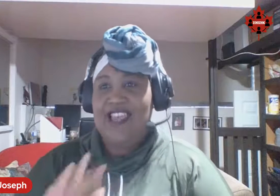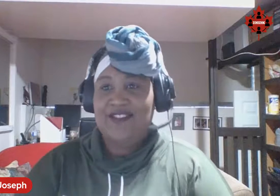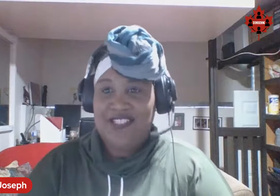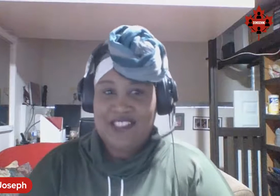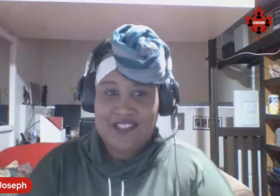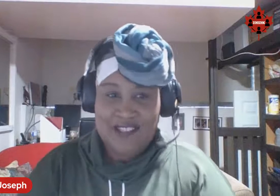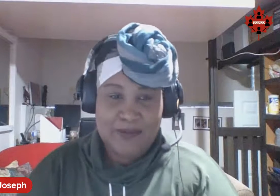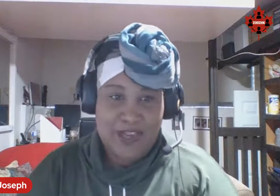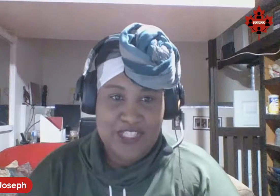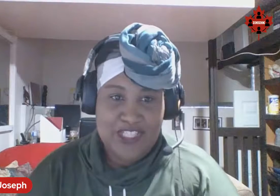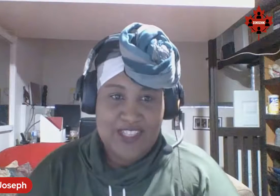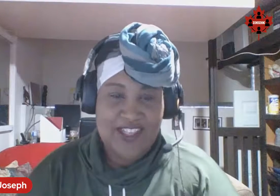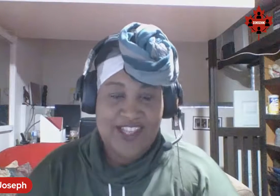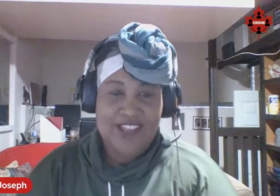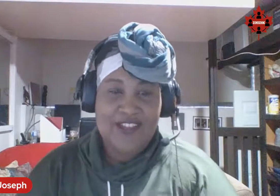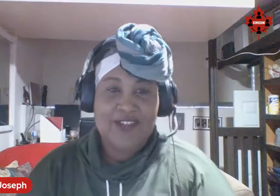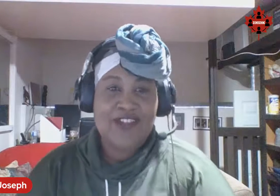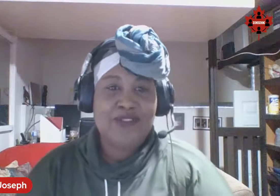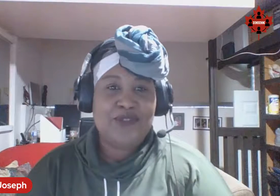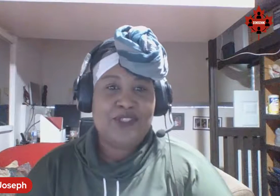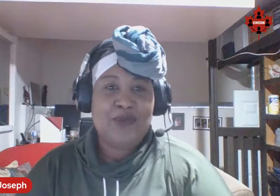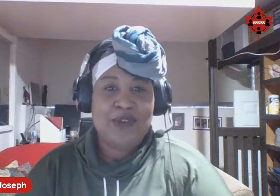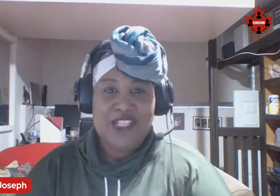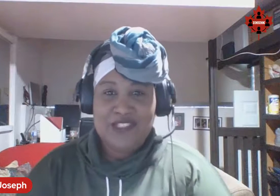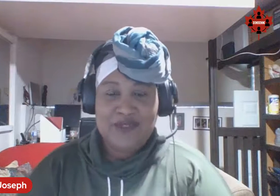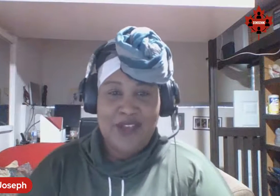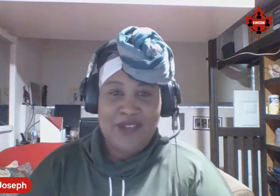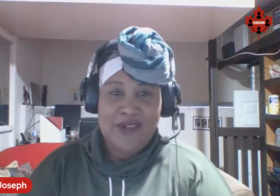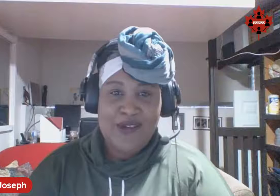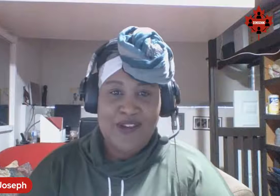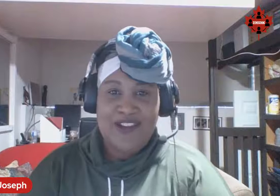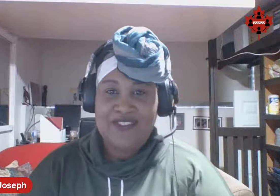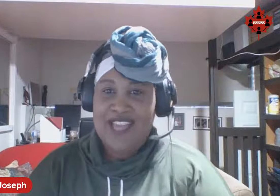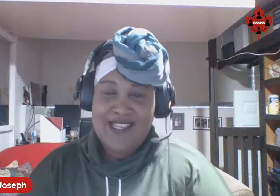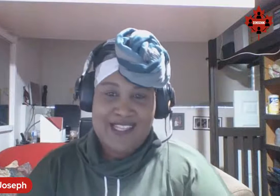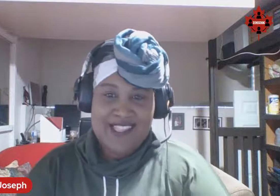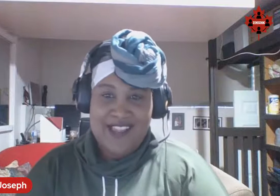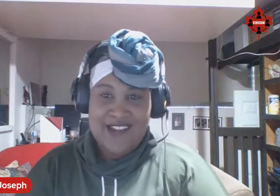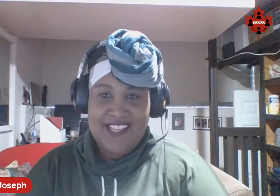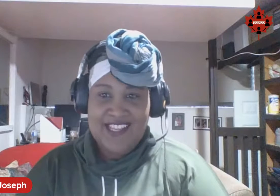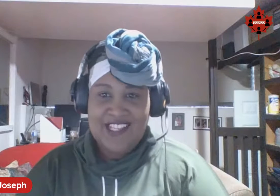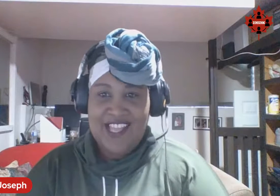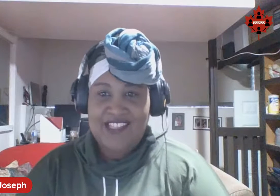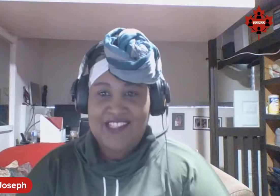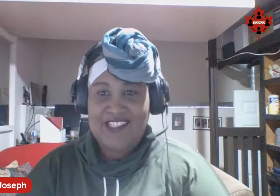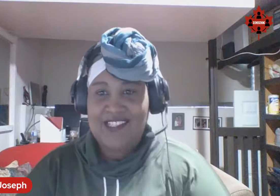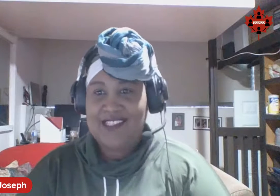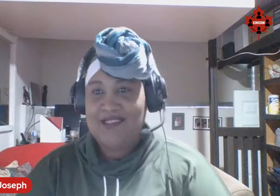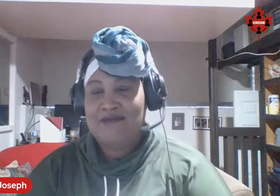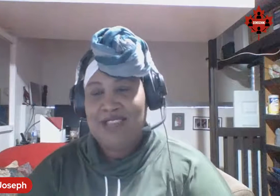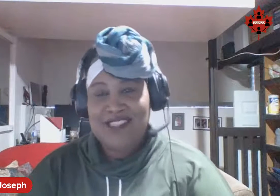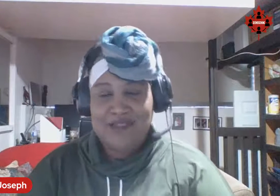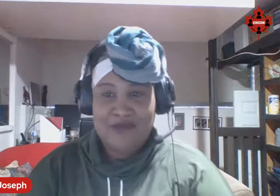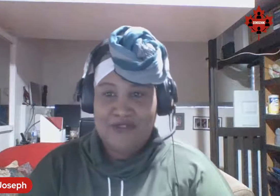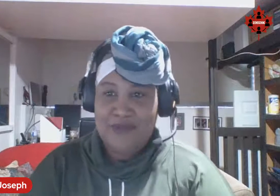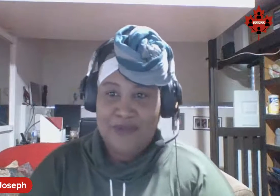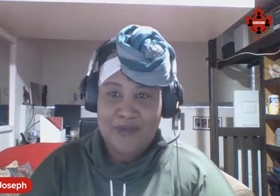and physical expression. Courage was born in Toronto of Guyanese heritage, and she is an amazing performer